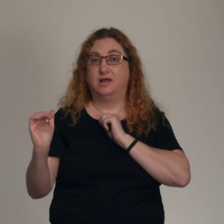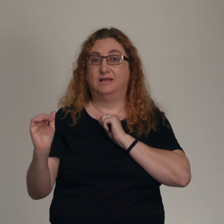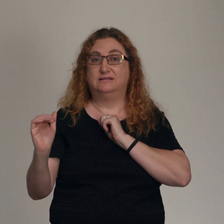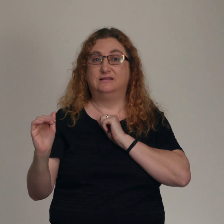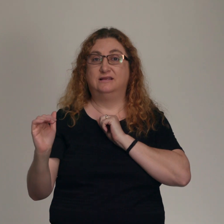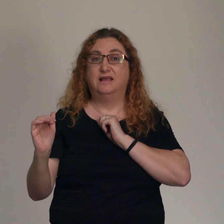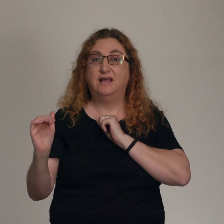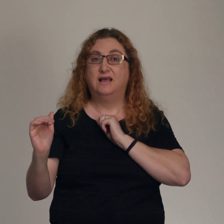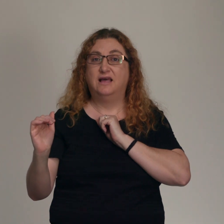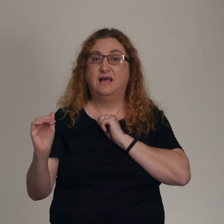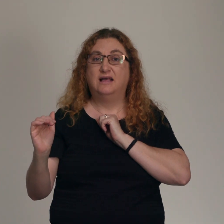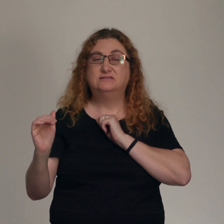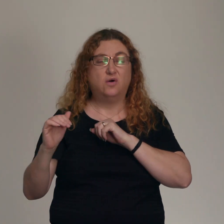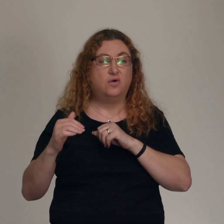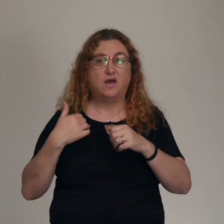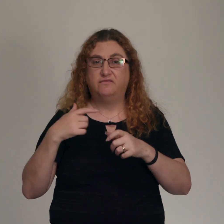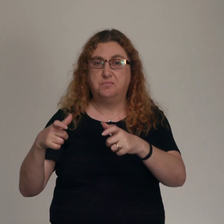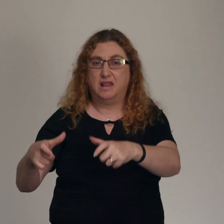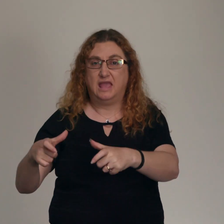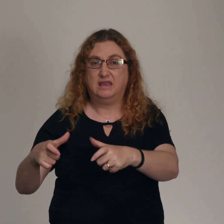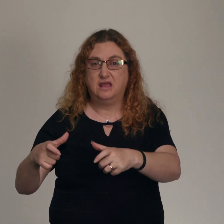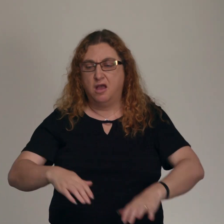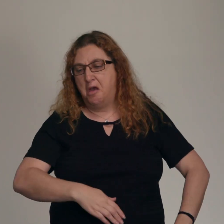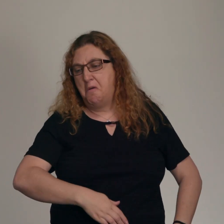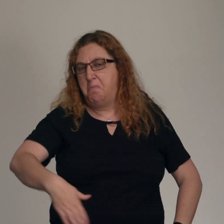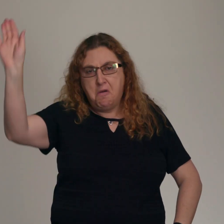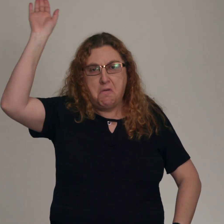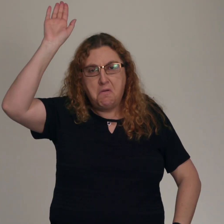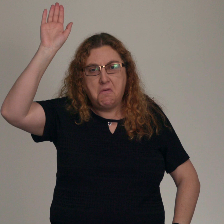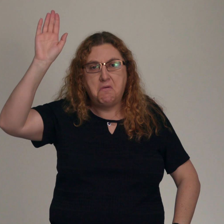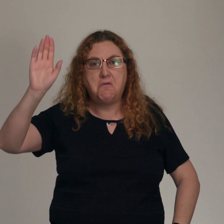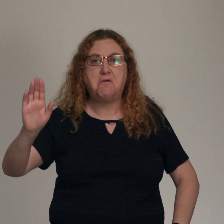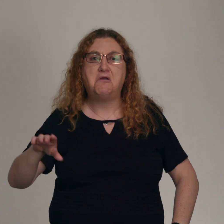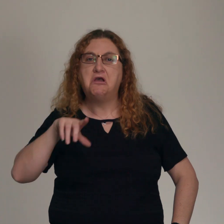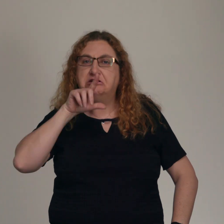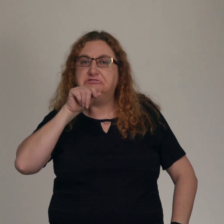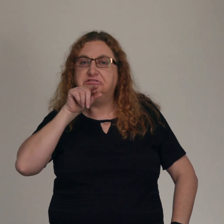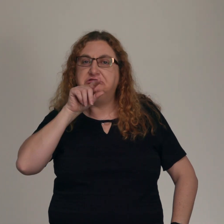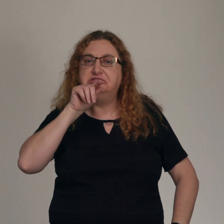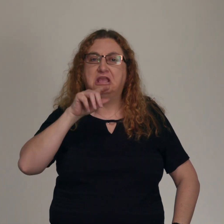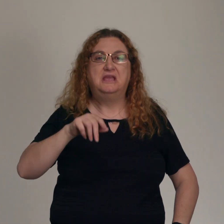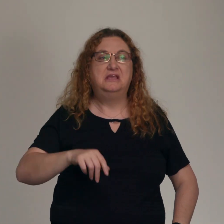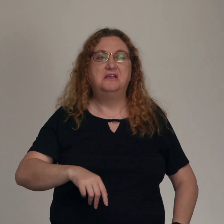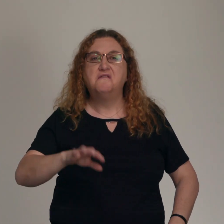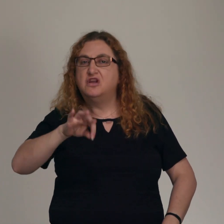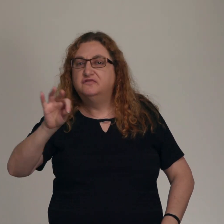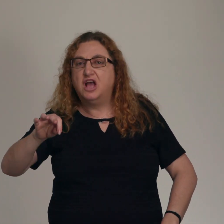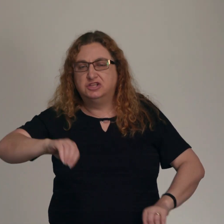of food over the table from the other child. Right. Chicken nuggets everywhere. French fries all over the place. And the